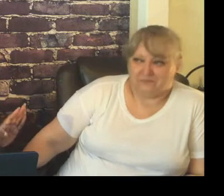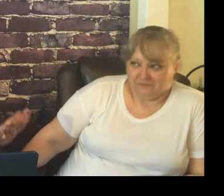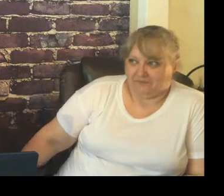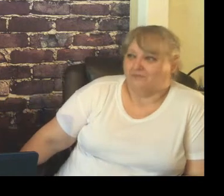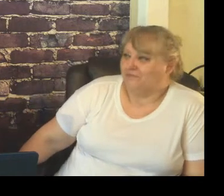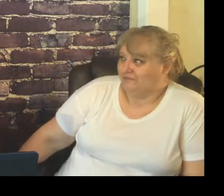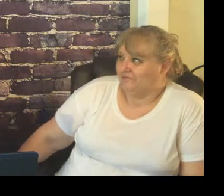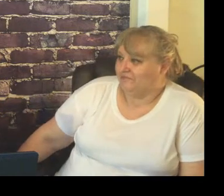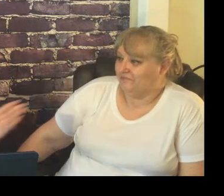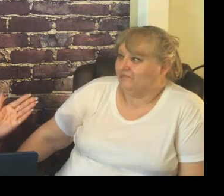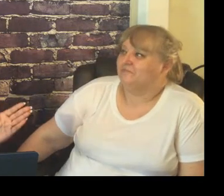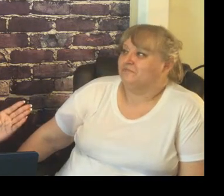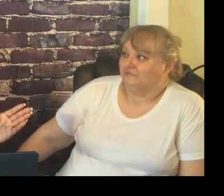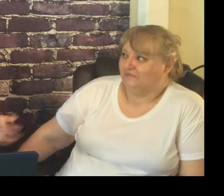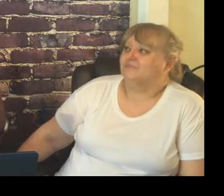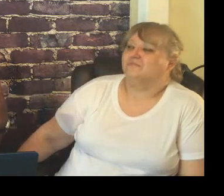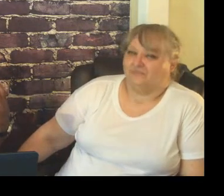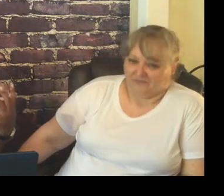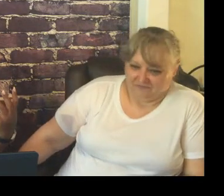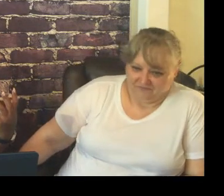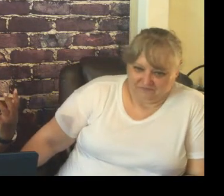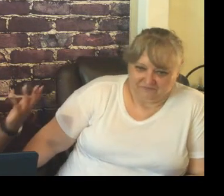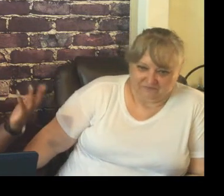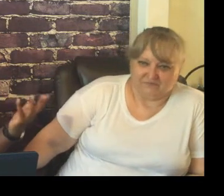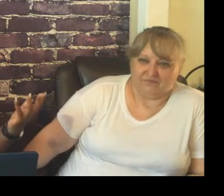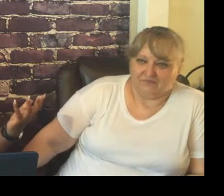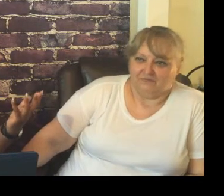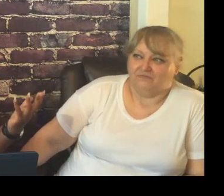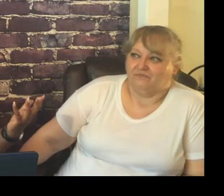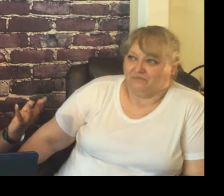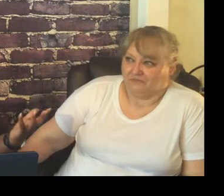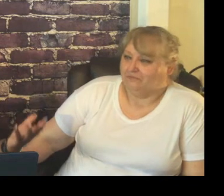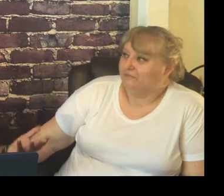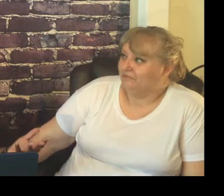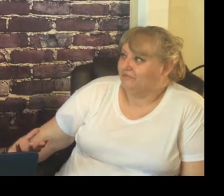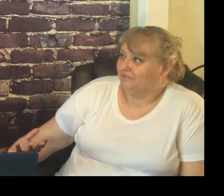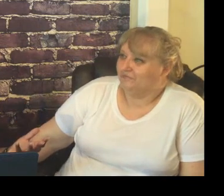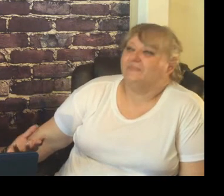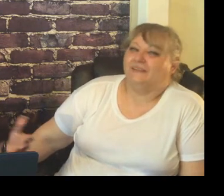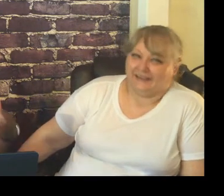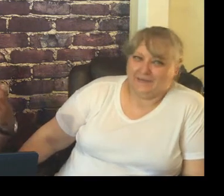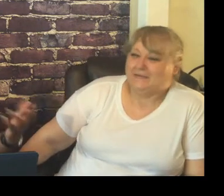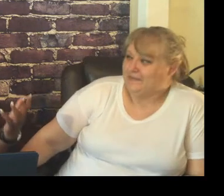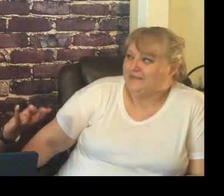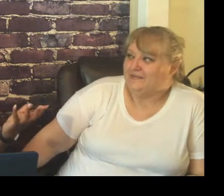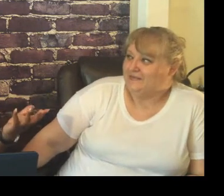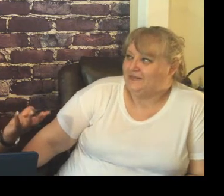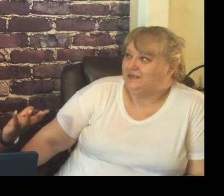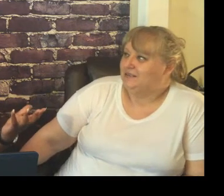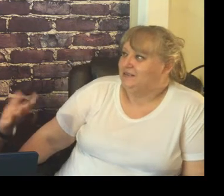and it will throw everything off and you'll wonder what did I do yeah and just take a breath